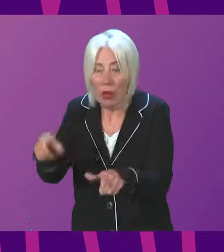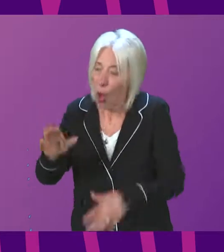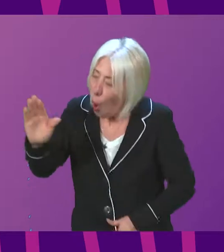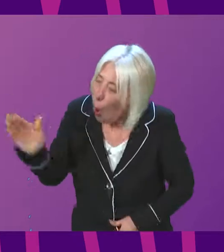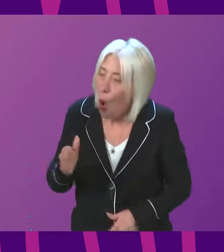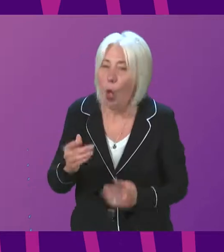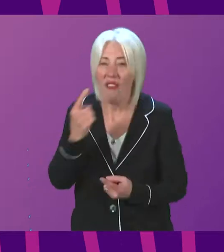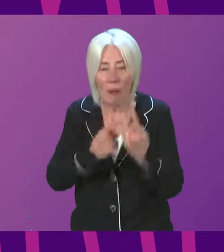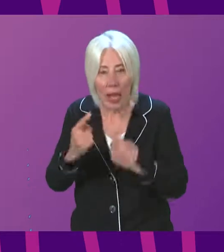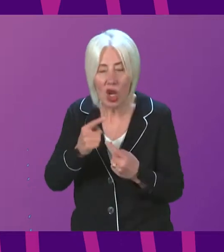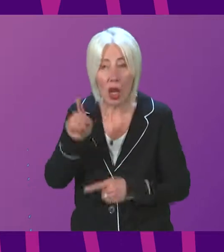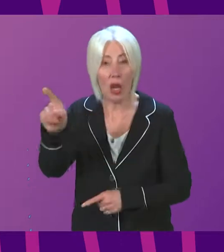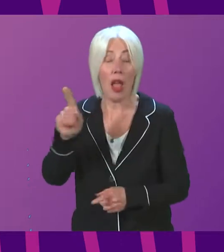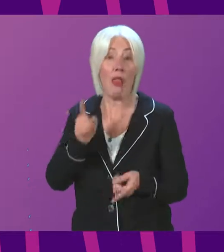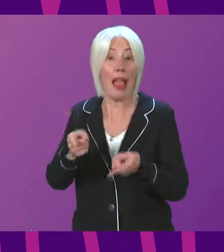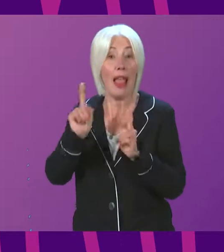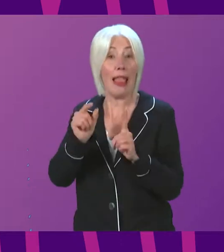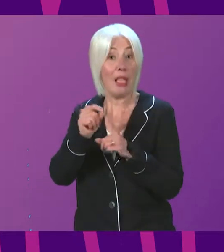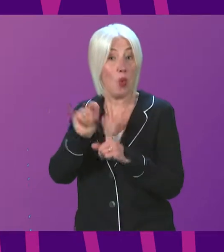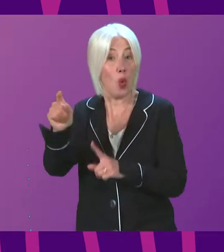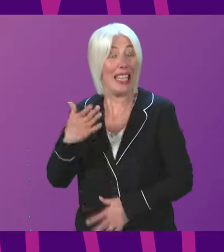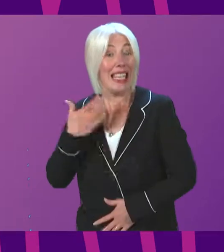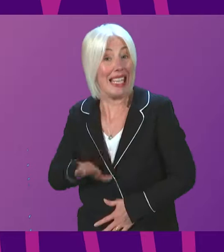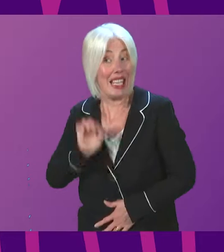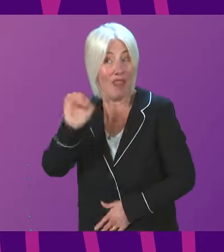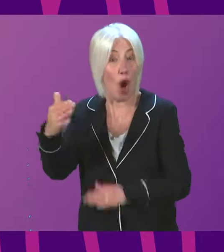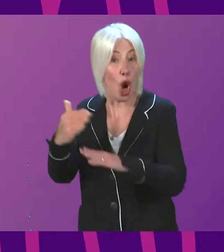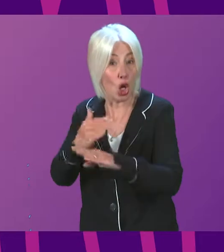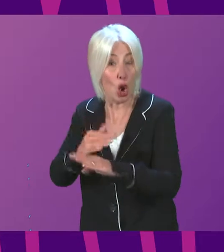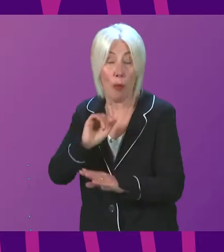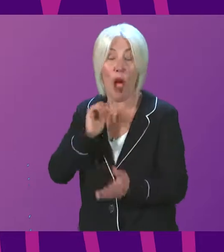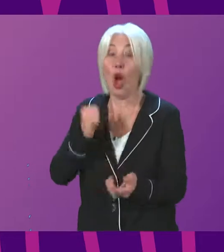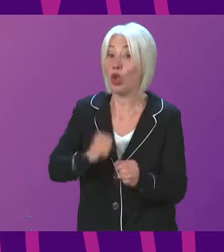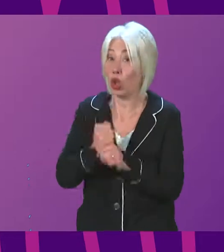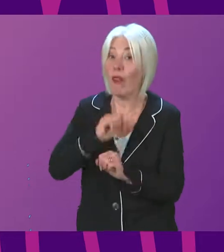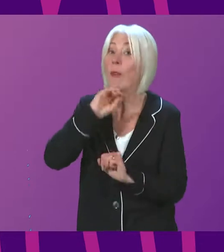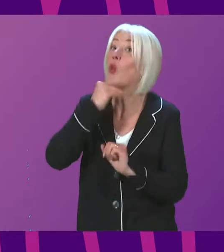information that Lady Poole requires to do her job will, in fact, be provided?